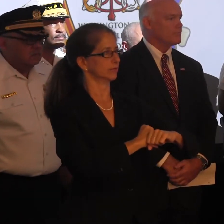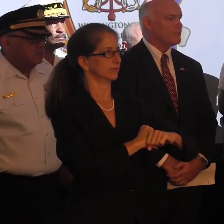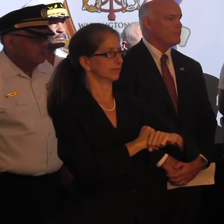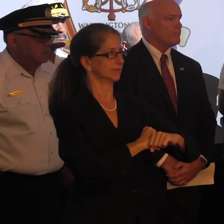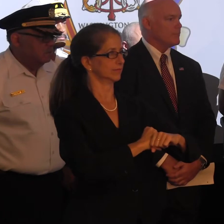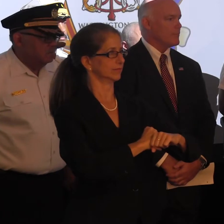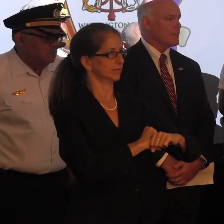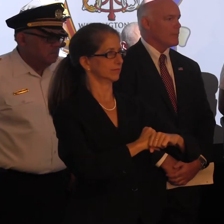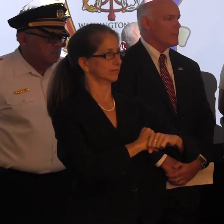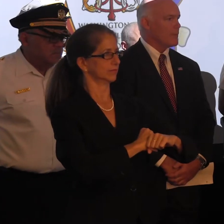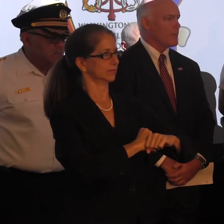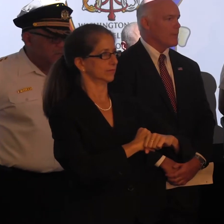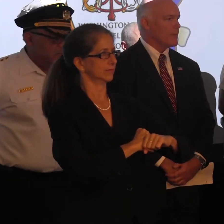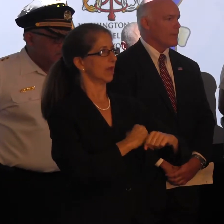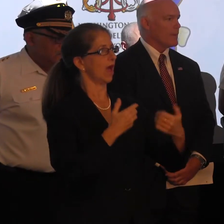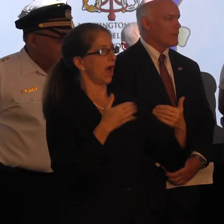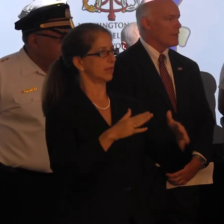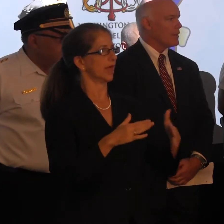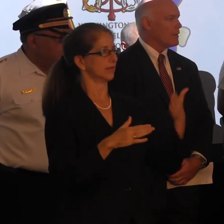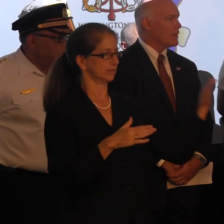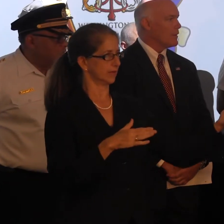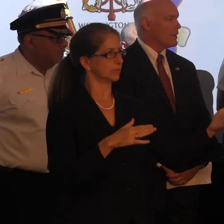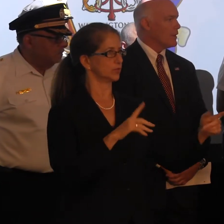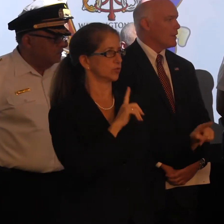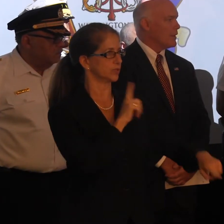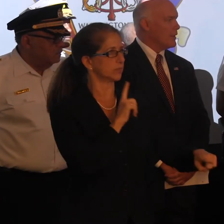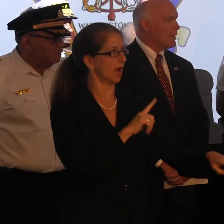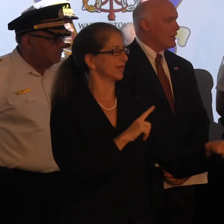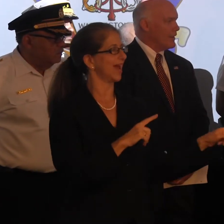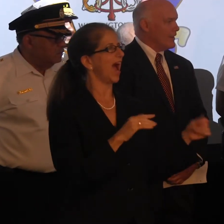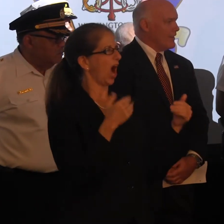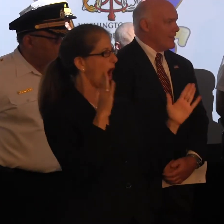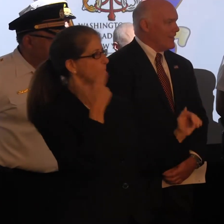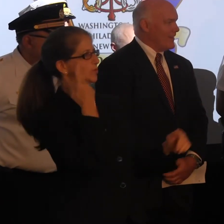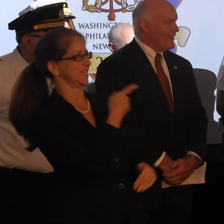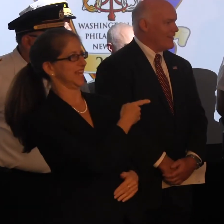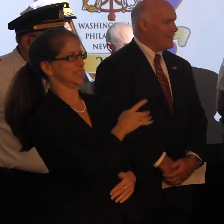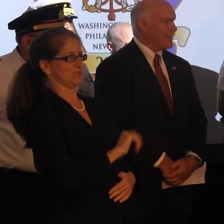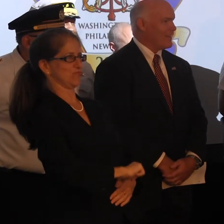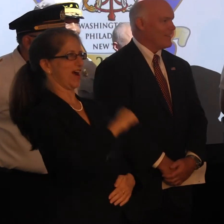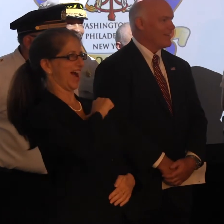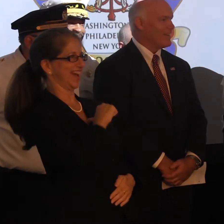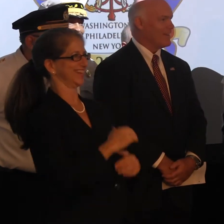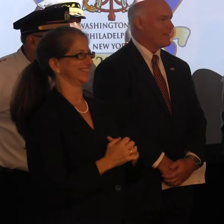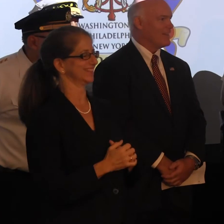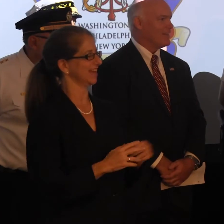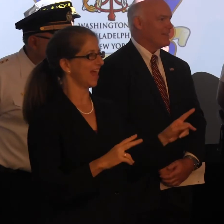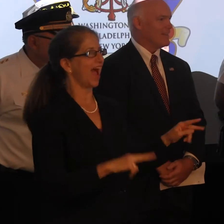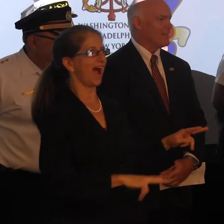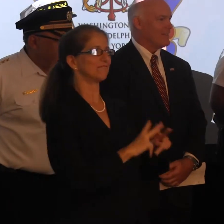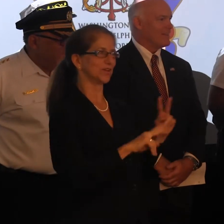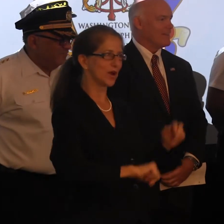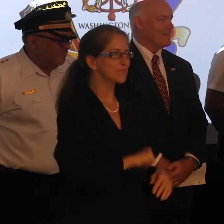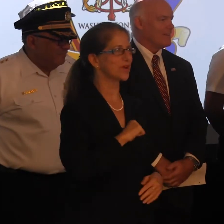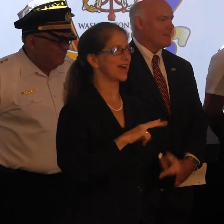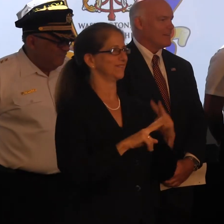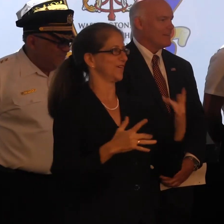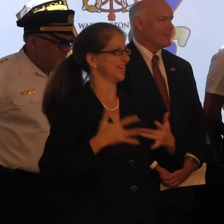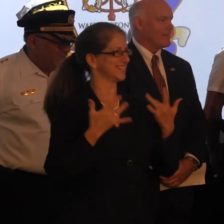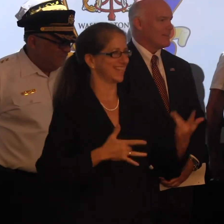respond to that part of the question. I hope you detect that pride and competitive spirit. I'm very proud. I'm very excited.